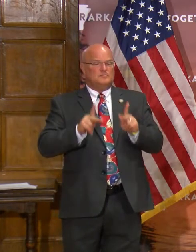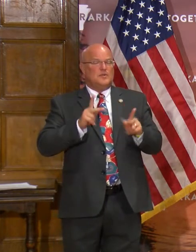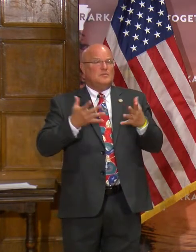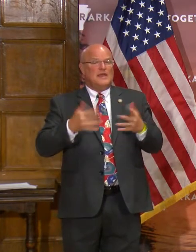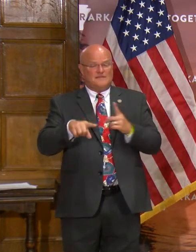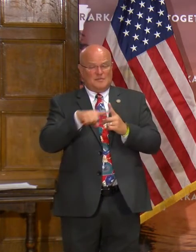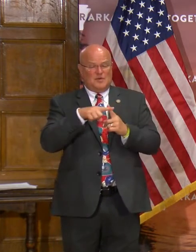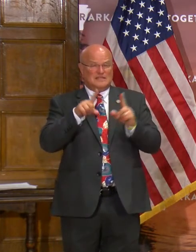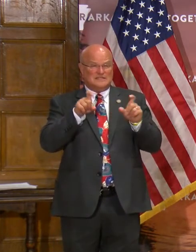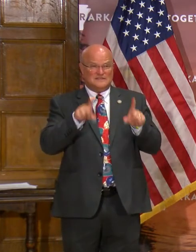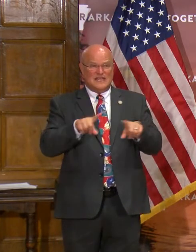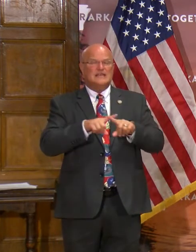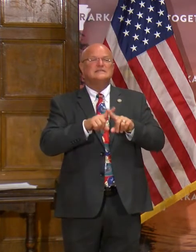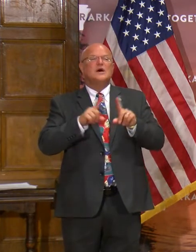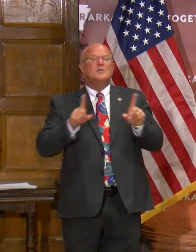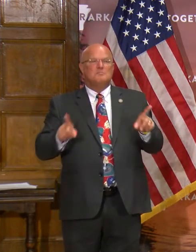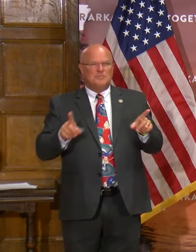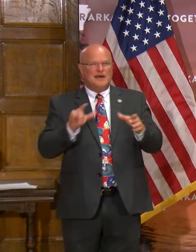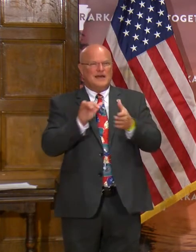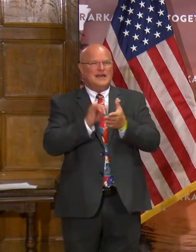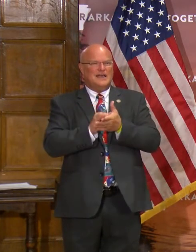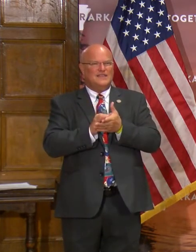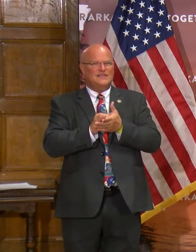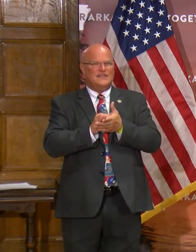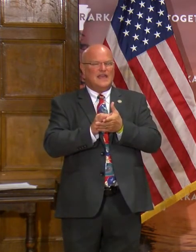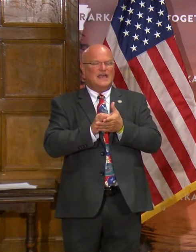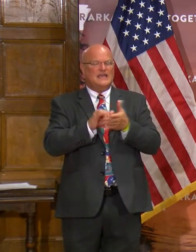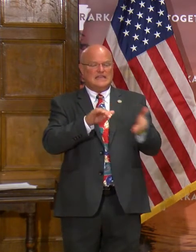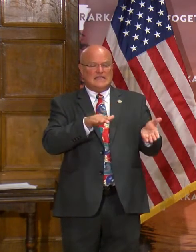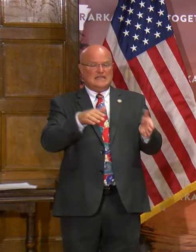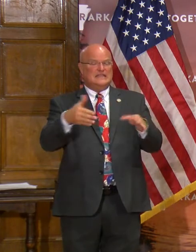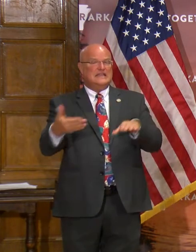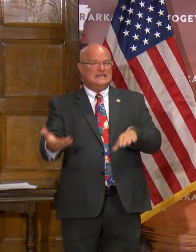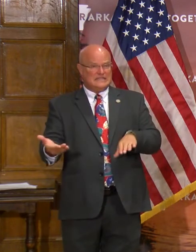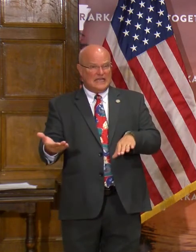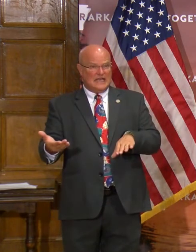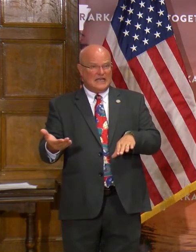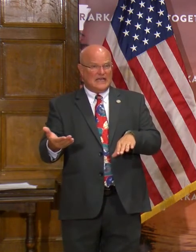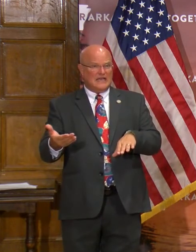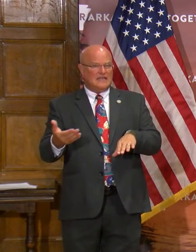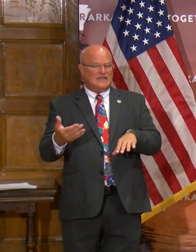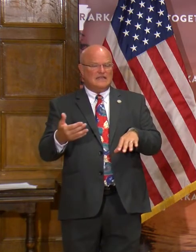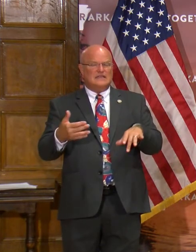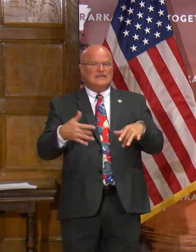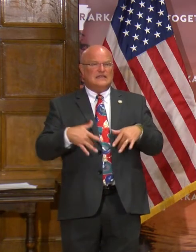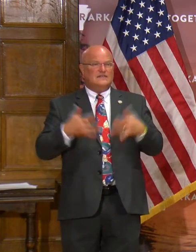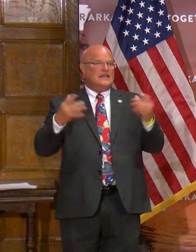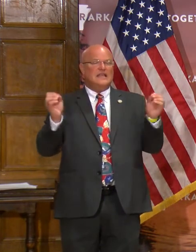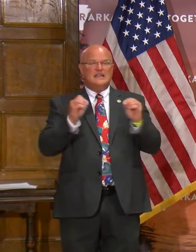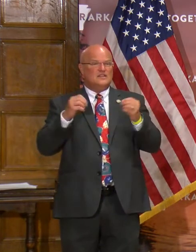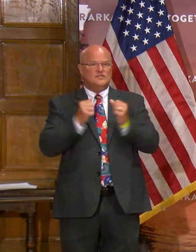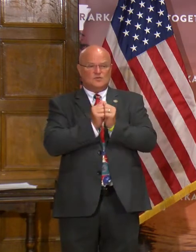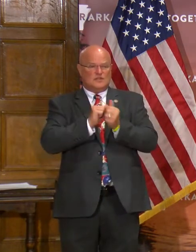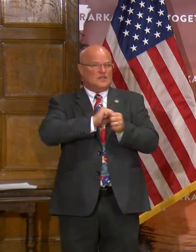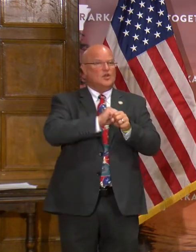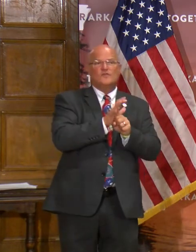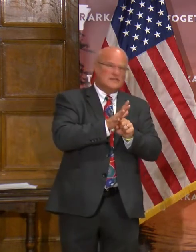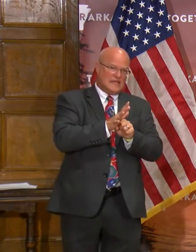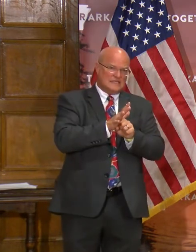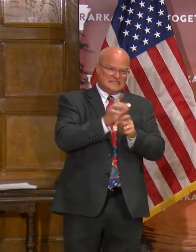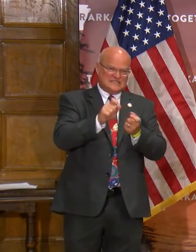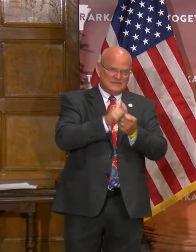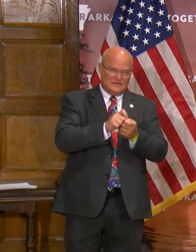positive test, but that decedent or the death event had nothing to do with COVID-19